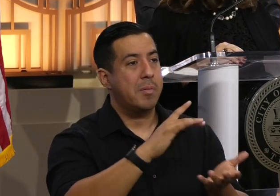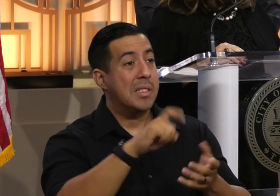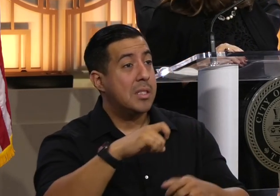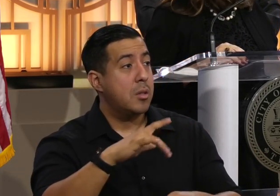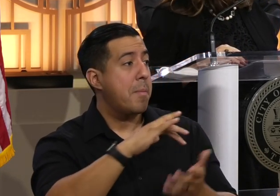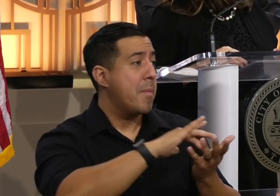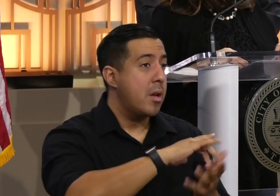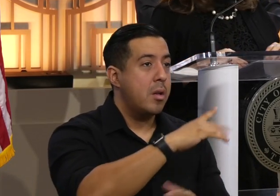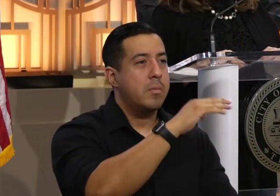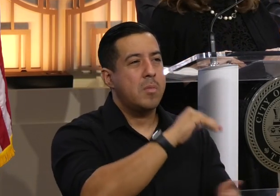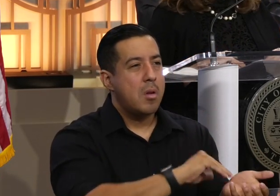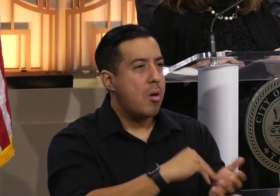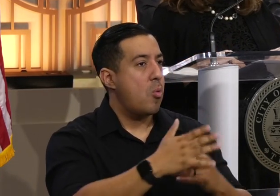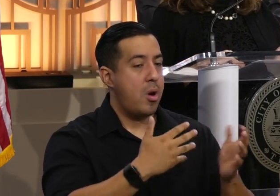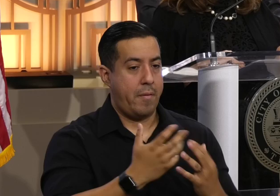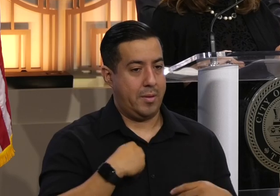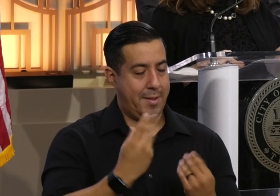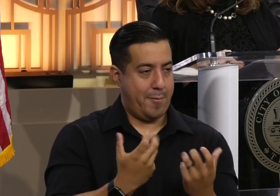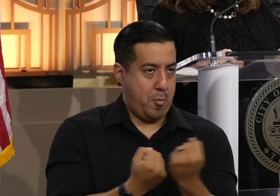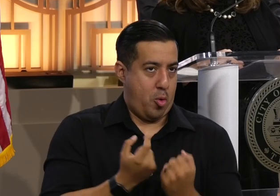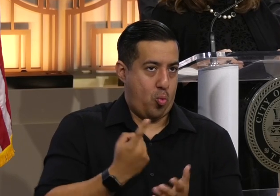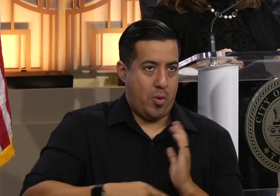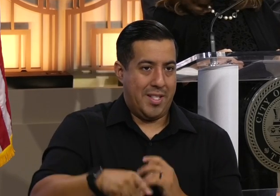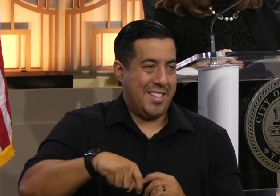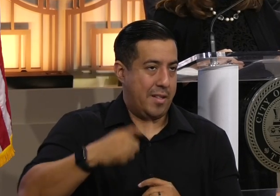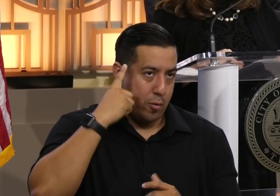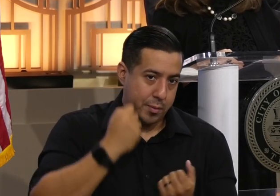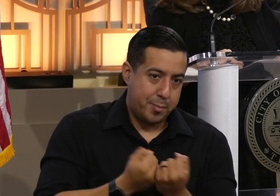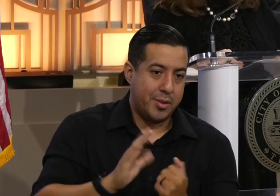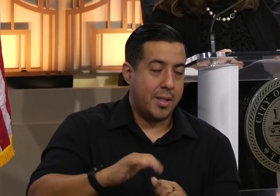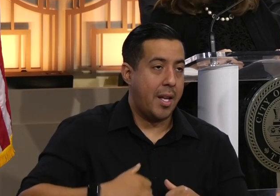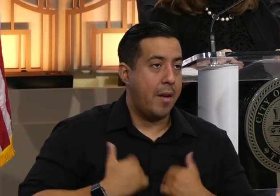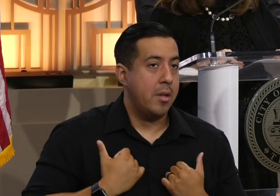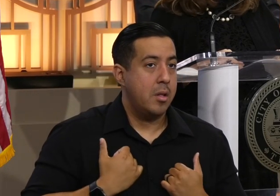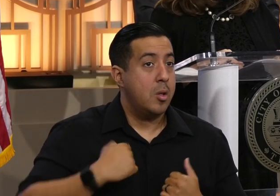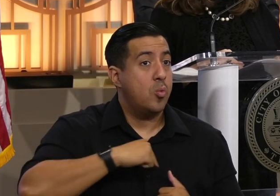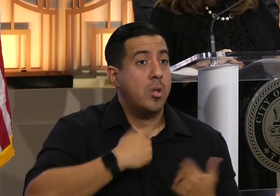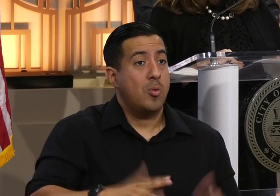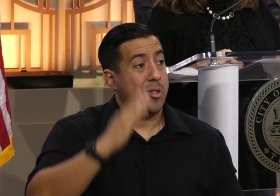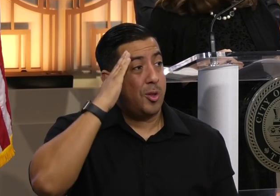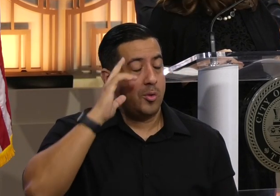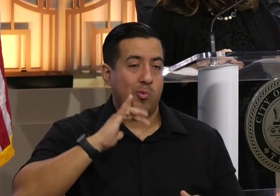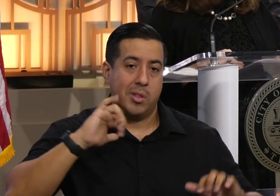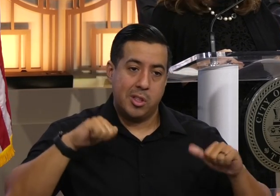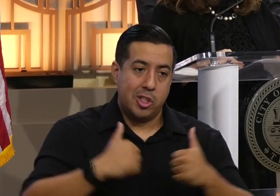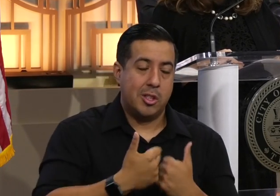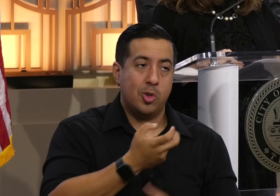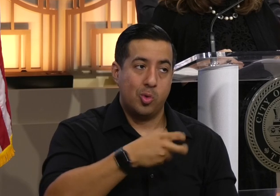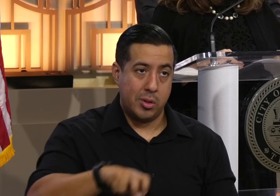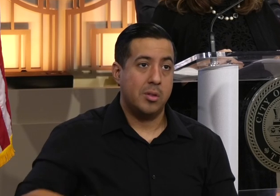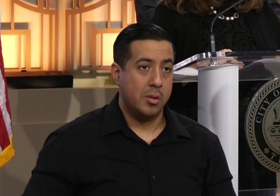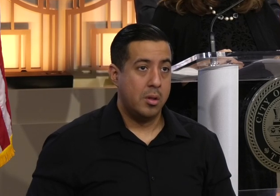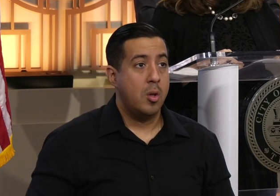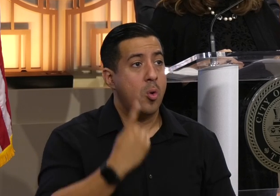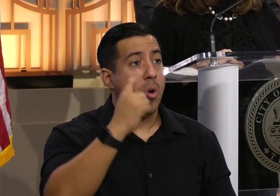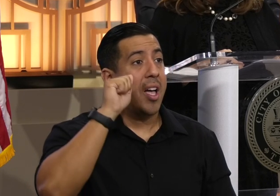supports that we all need to lead our lives. But we know it's a challenging transition. Later, you'll hear from one of